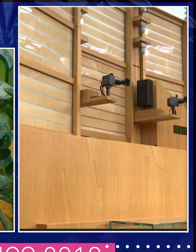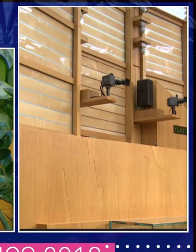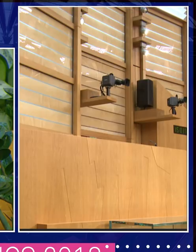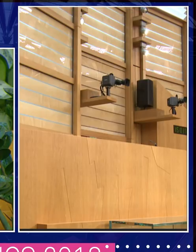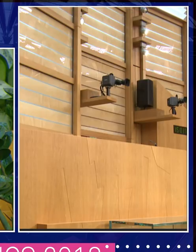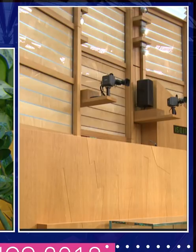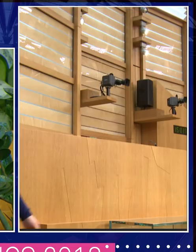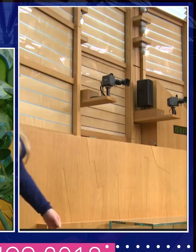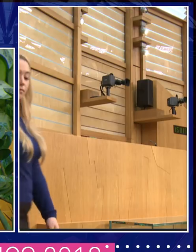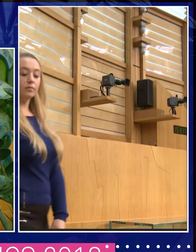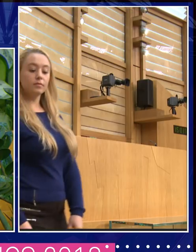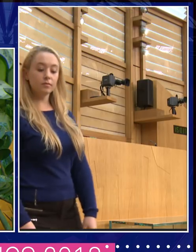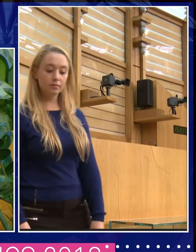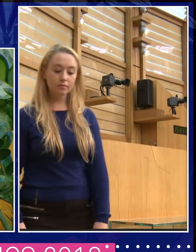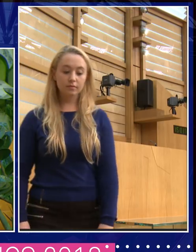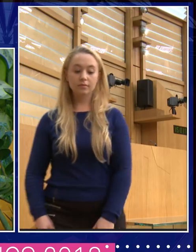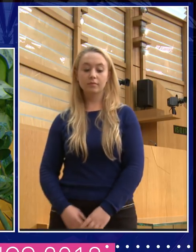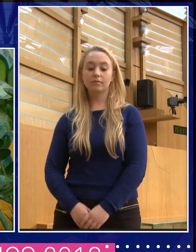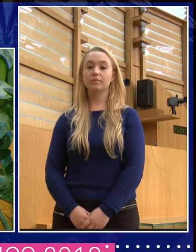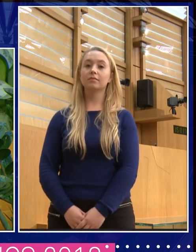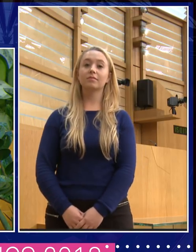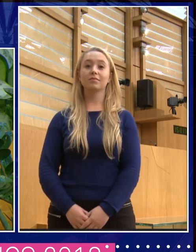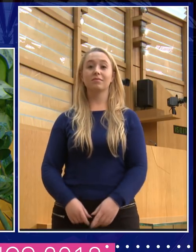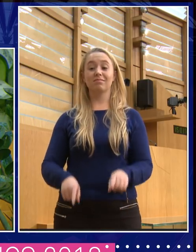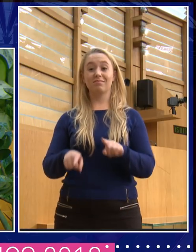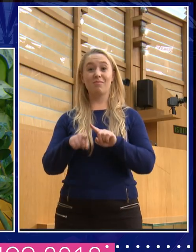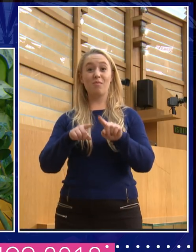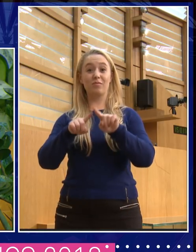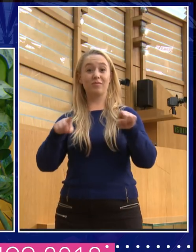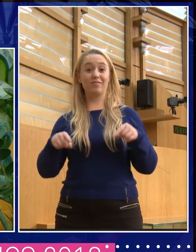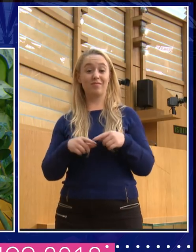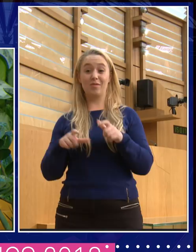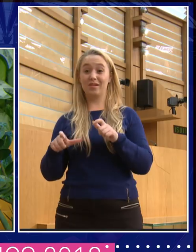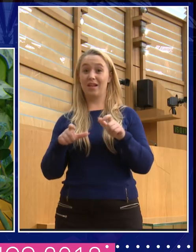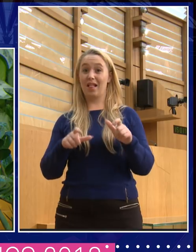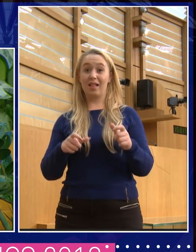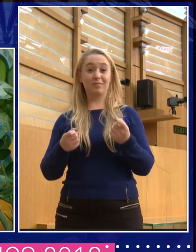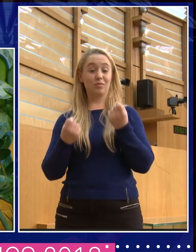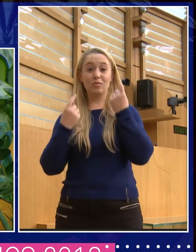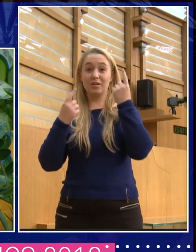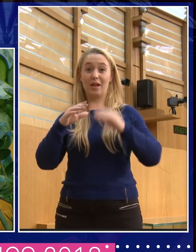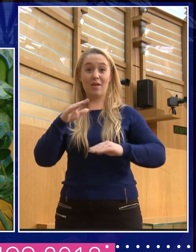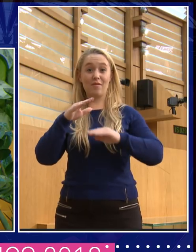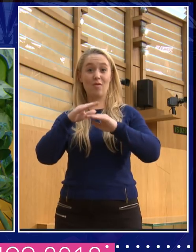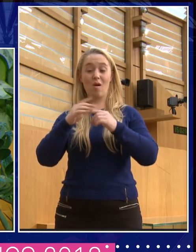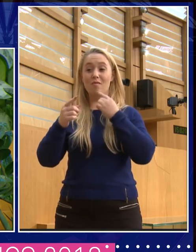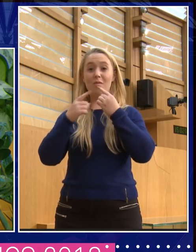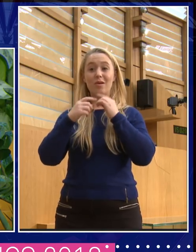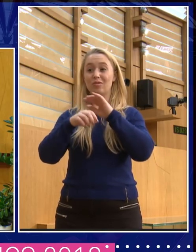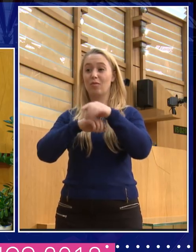um, uh, the customs union and the single market. And it's absolutely crucial. And,